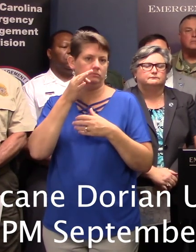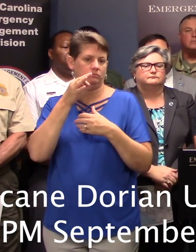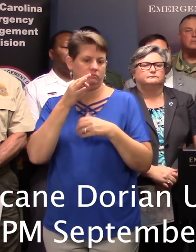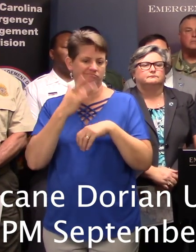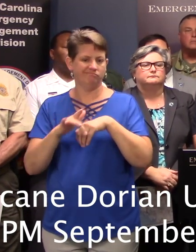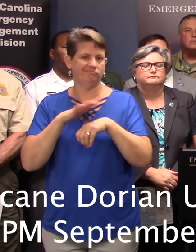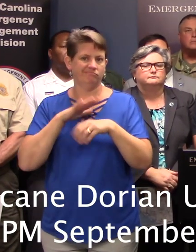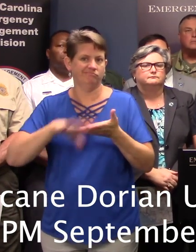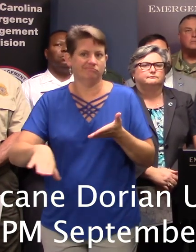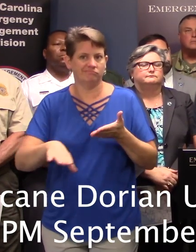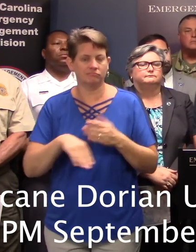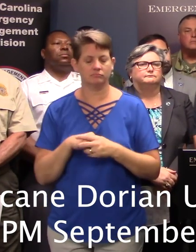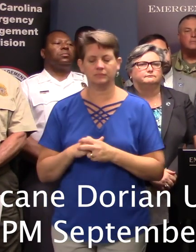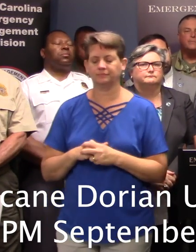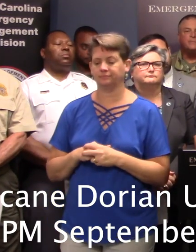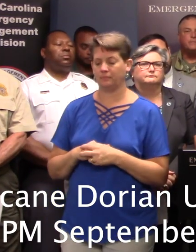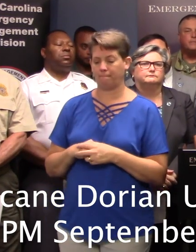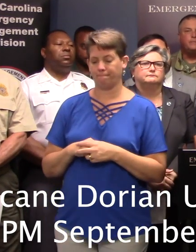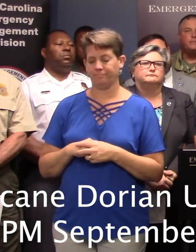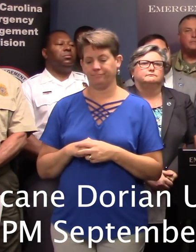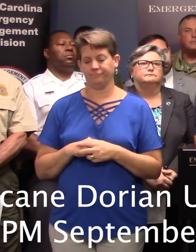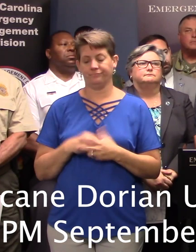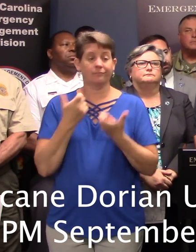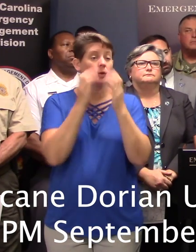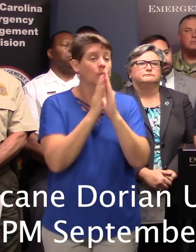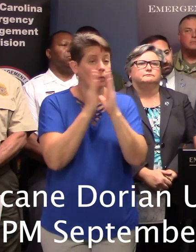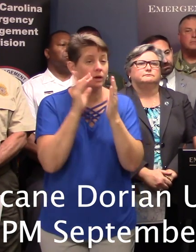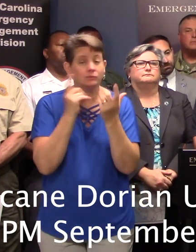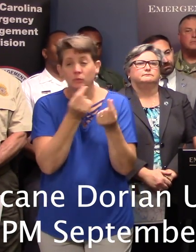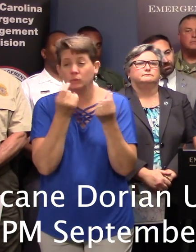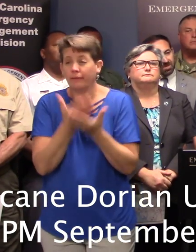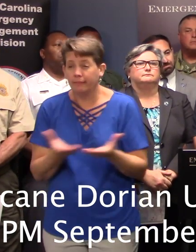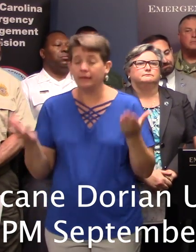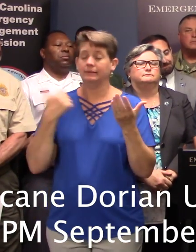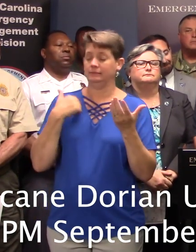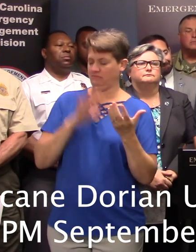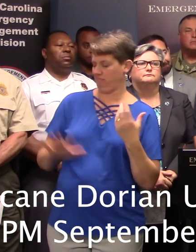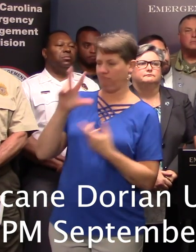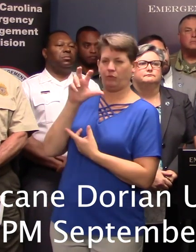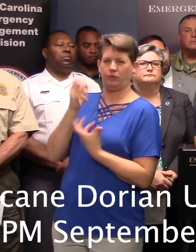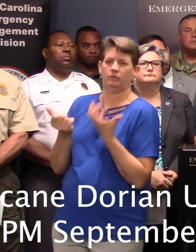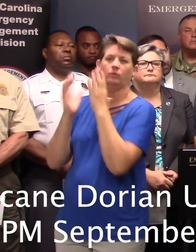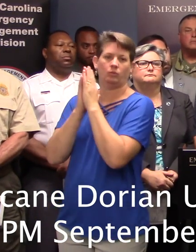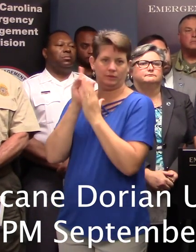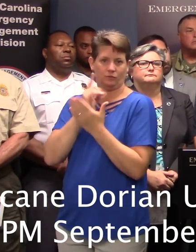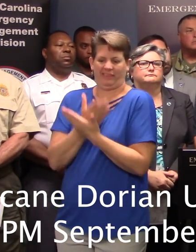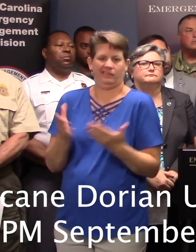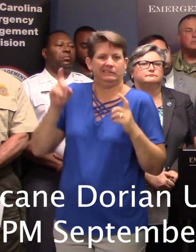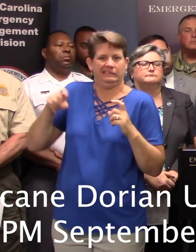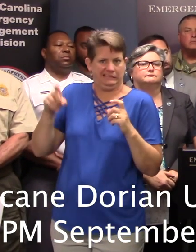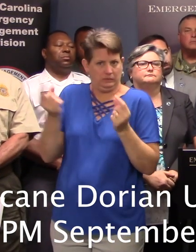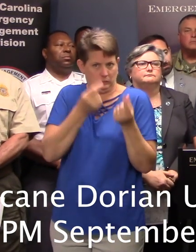as well. We continue to get logistics requests. We've got right now about 300 requests. And we've